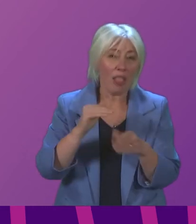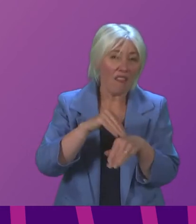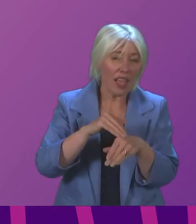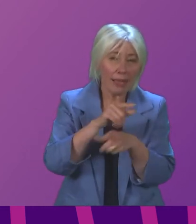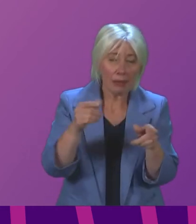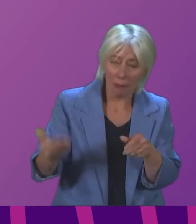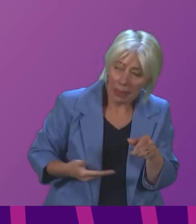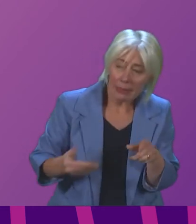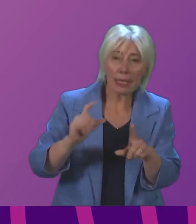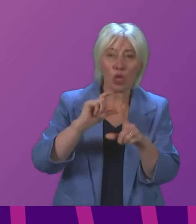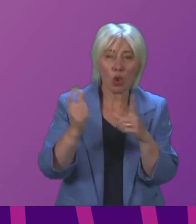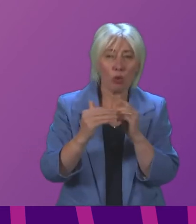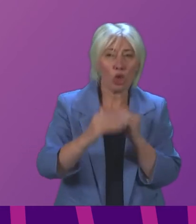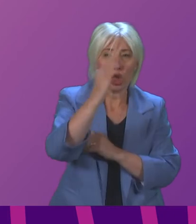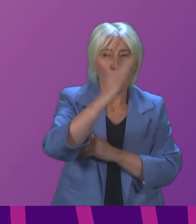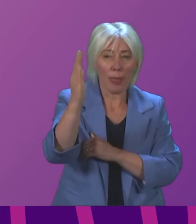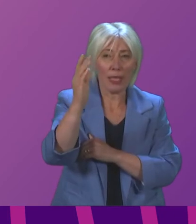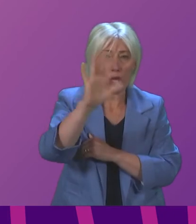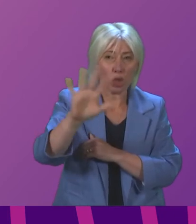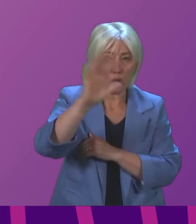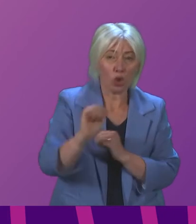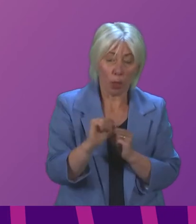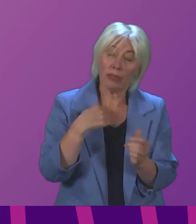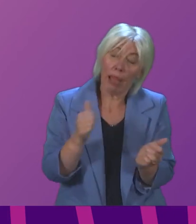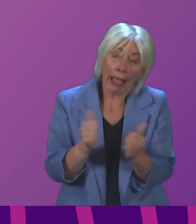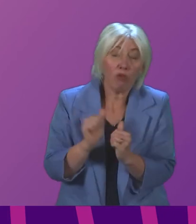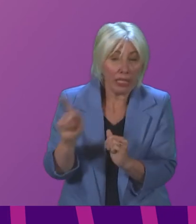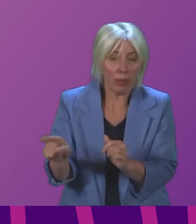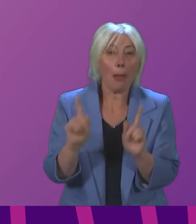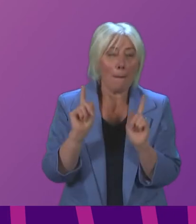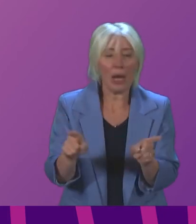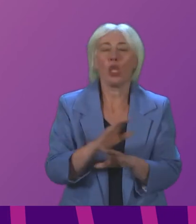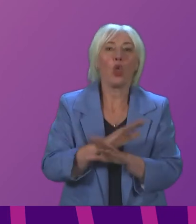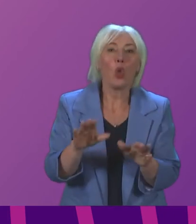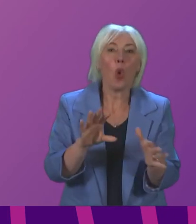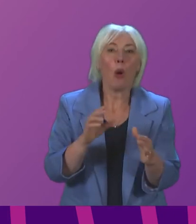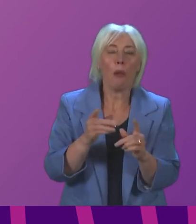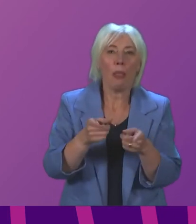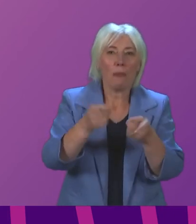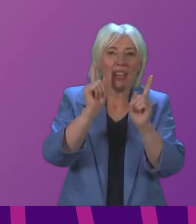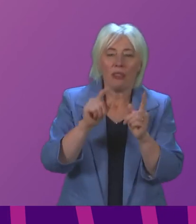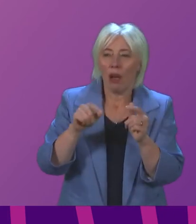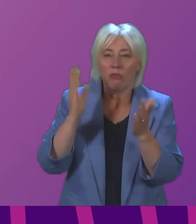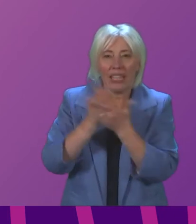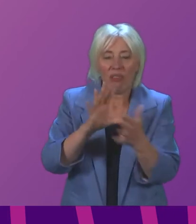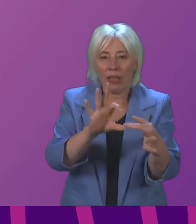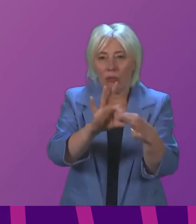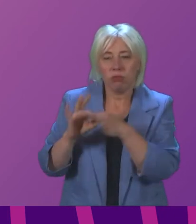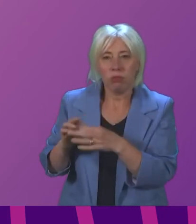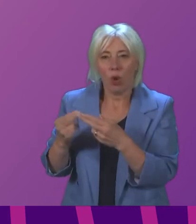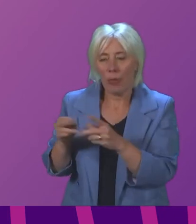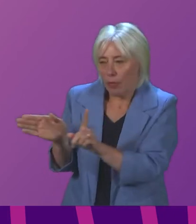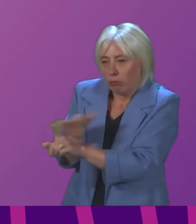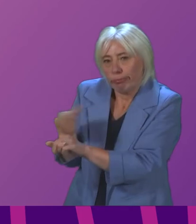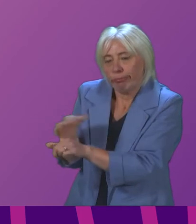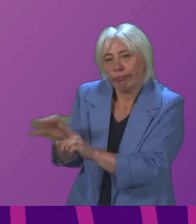businesses and communities in the northeast of Scotland sentiments which I share it seems there was no direct ministerial efforts or engagement to persuade the UK